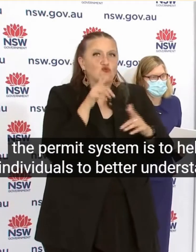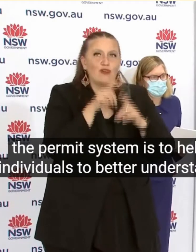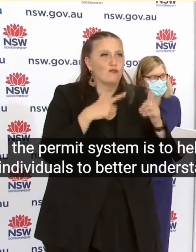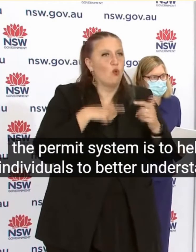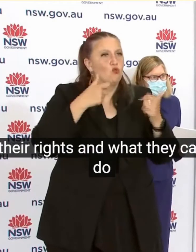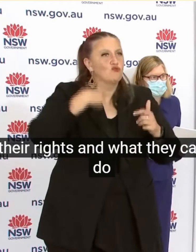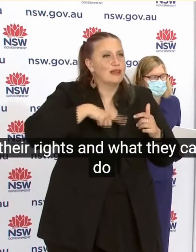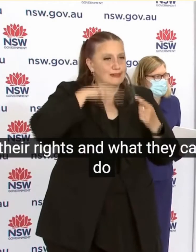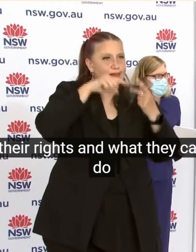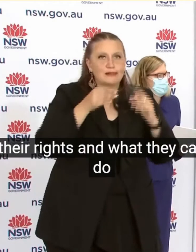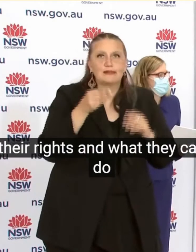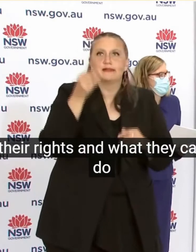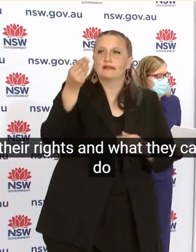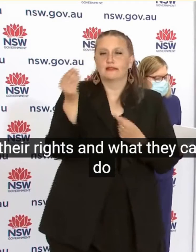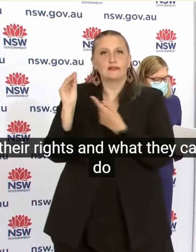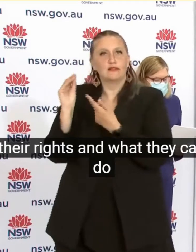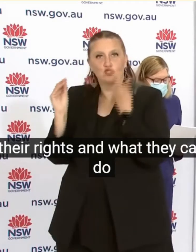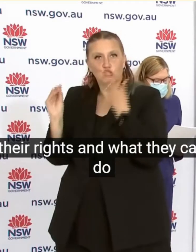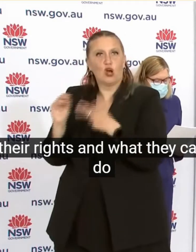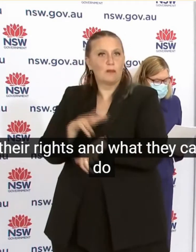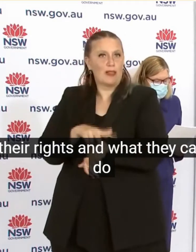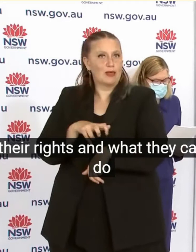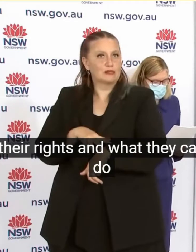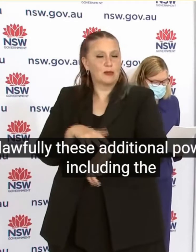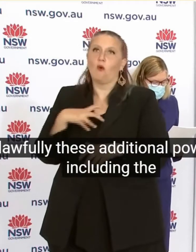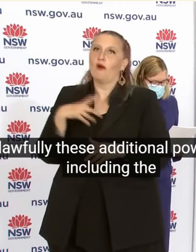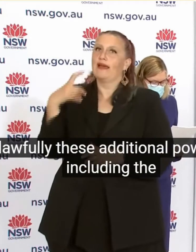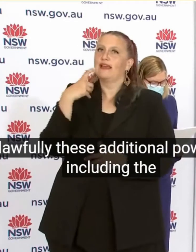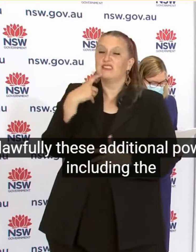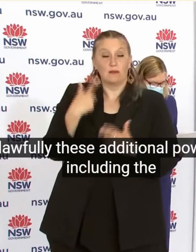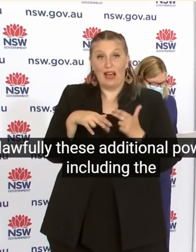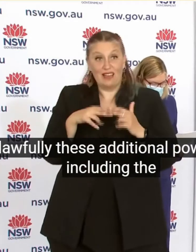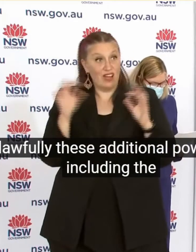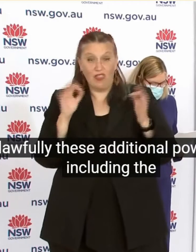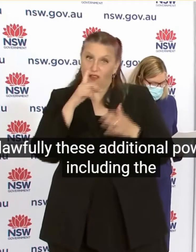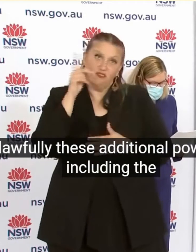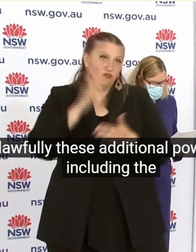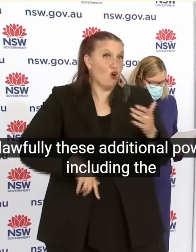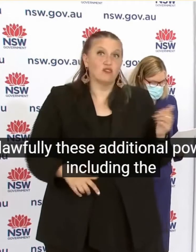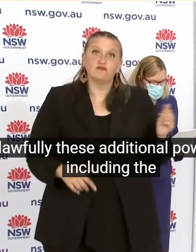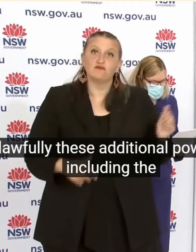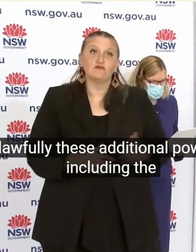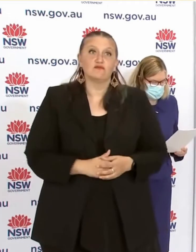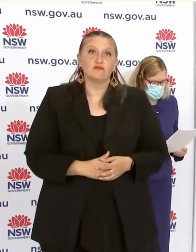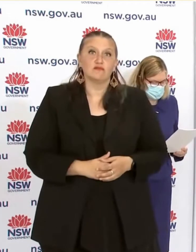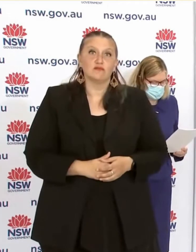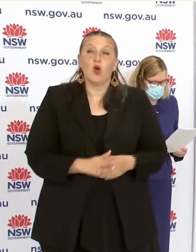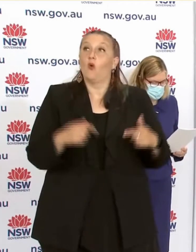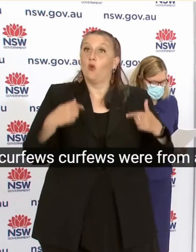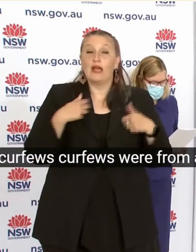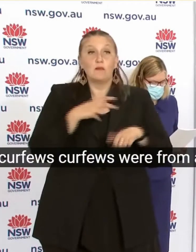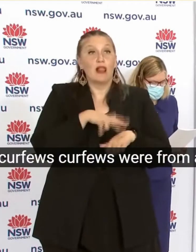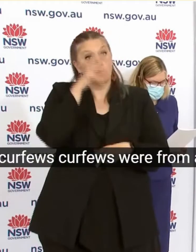rights And what they can do Lawfully These additional powers Including the curfews Were from a police perspective